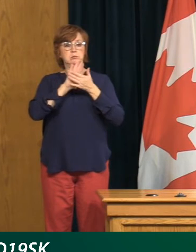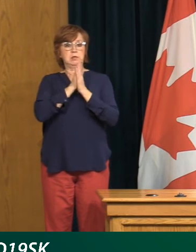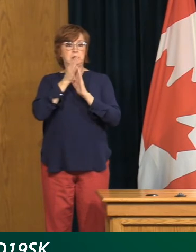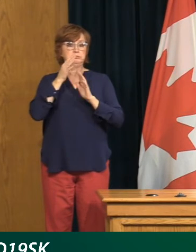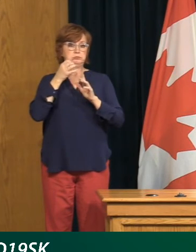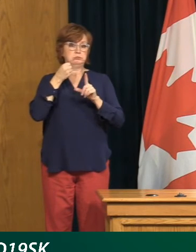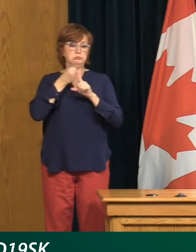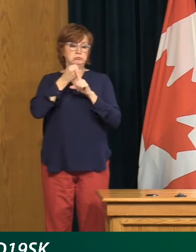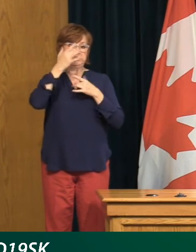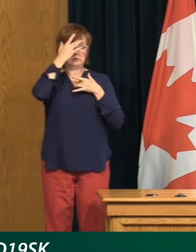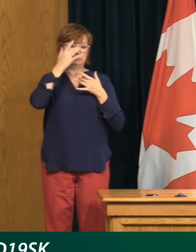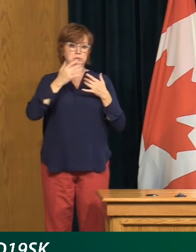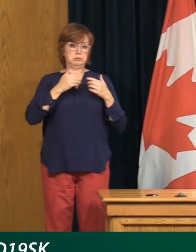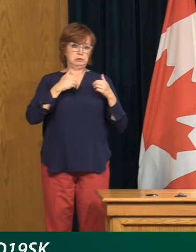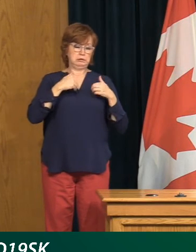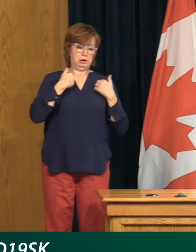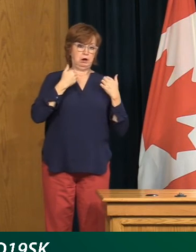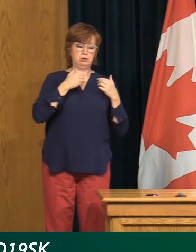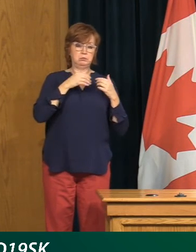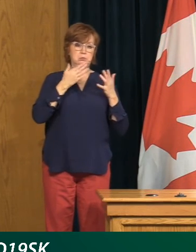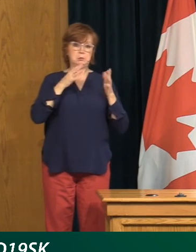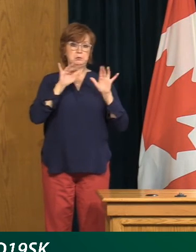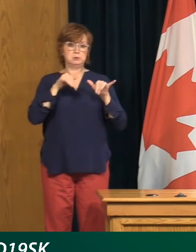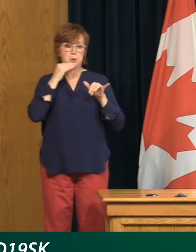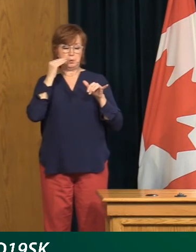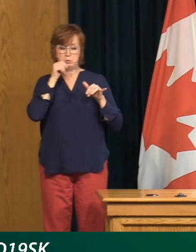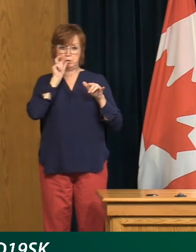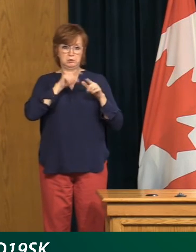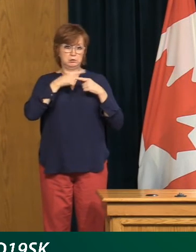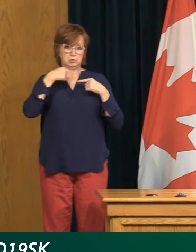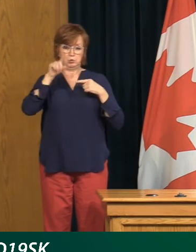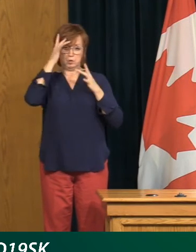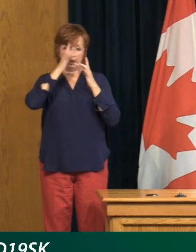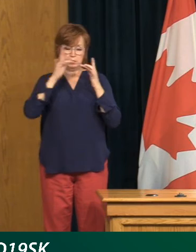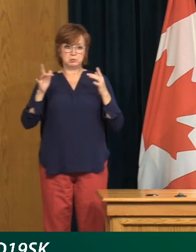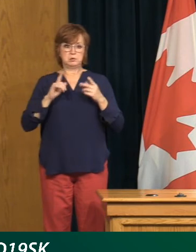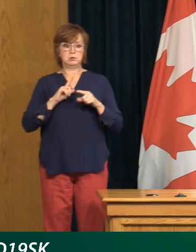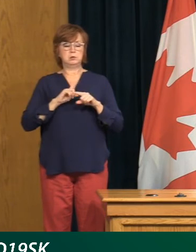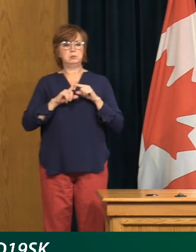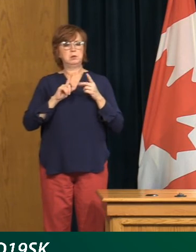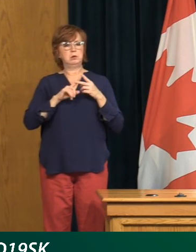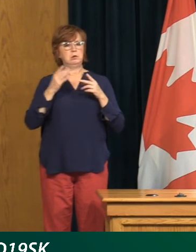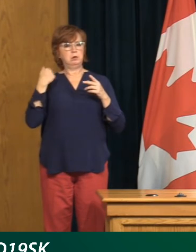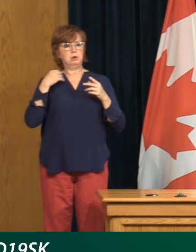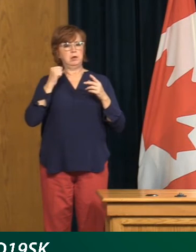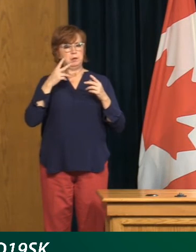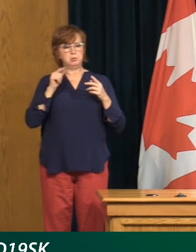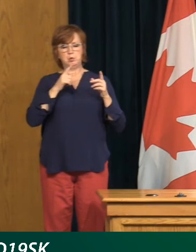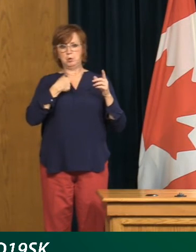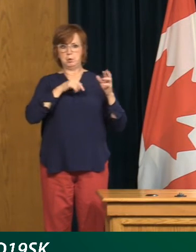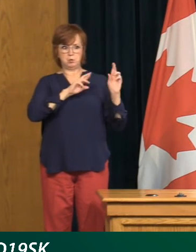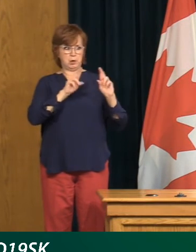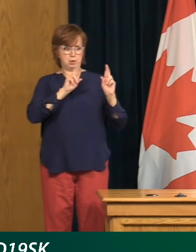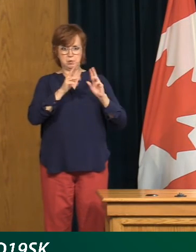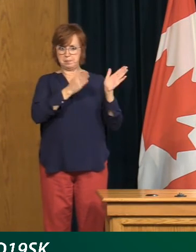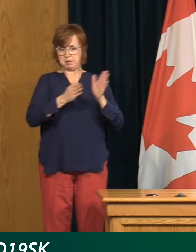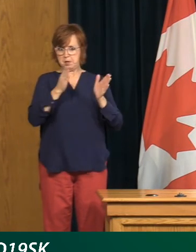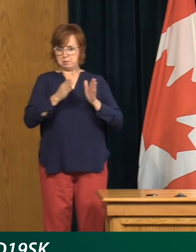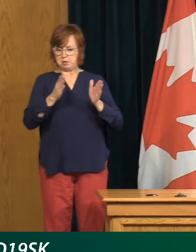where we were busy planning and building capacity, we had reduced services. So we are in the full bed